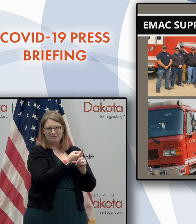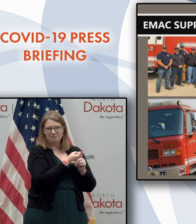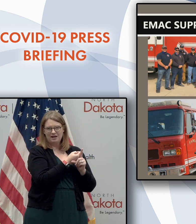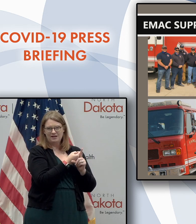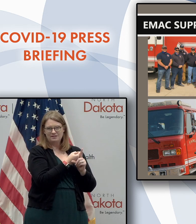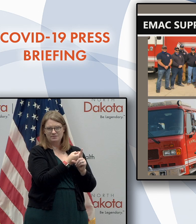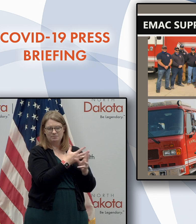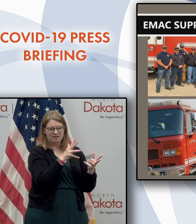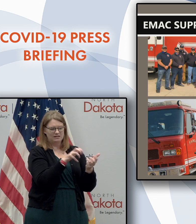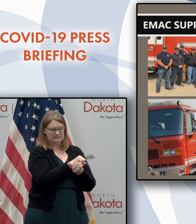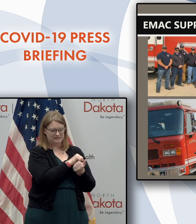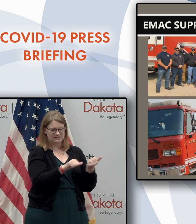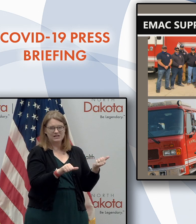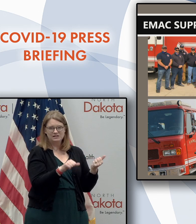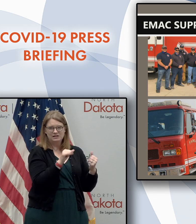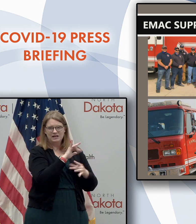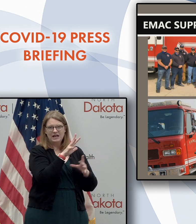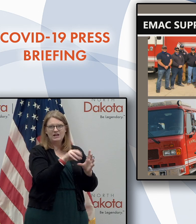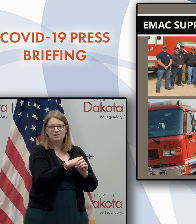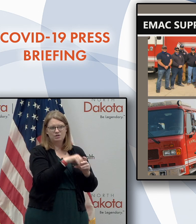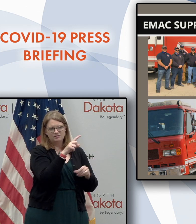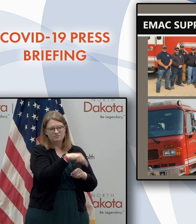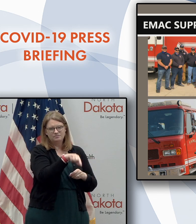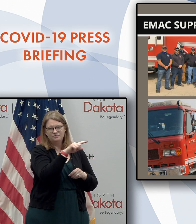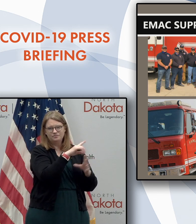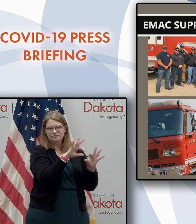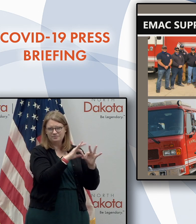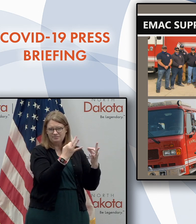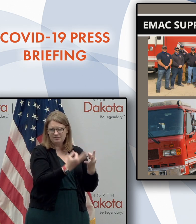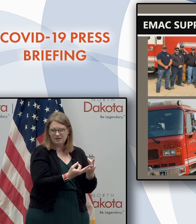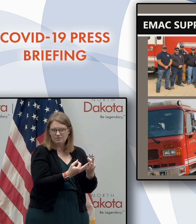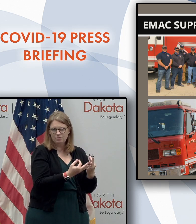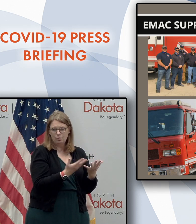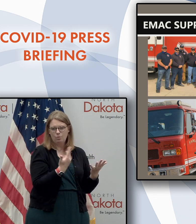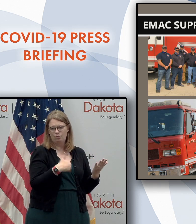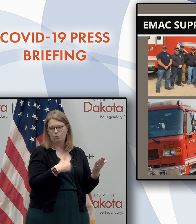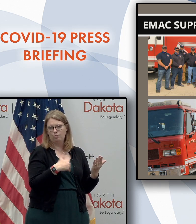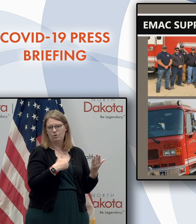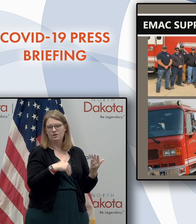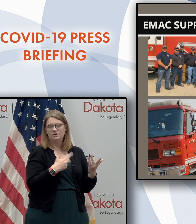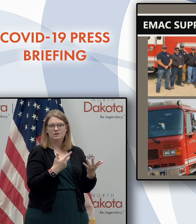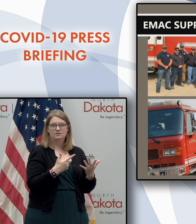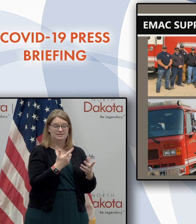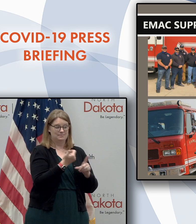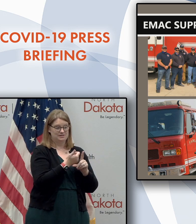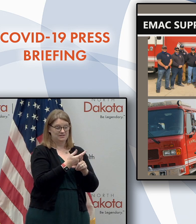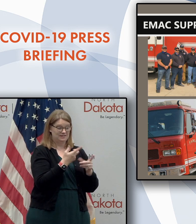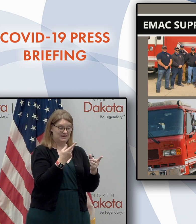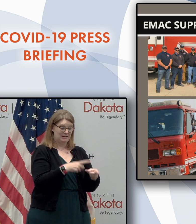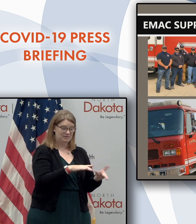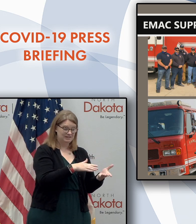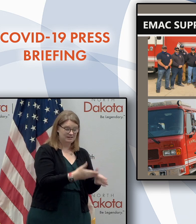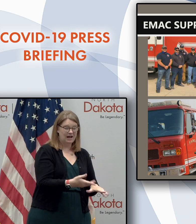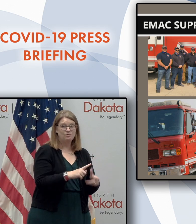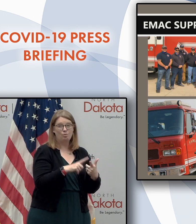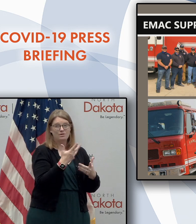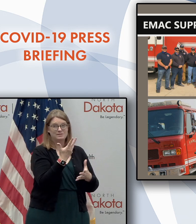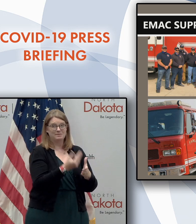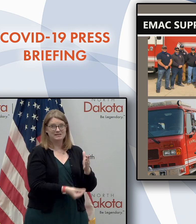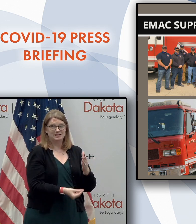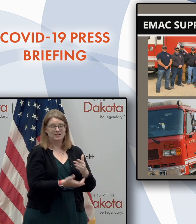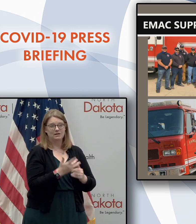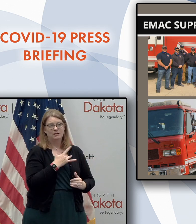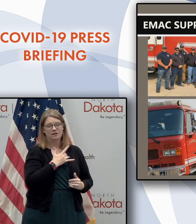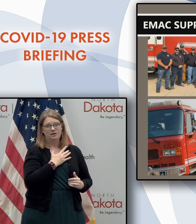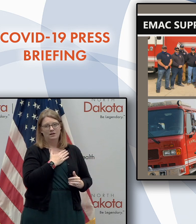this devastation, including and especially those families, uh, who've got a family member who's either perished or is, is missing right now during